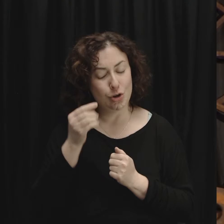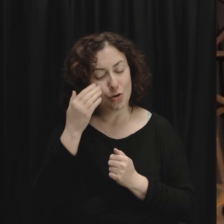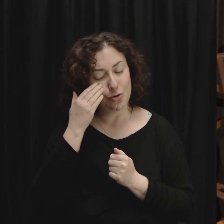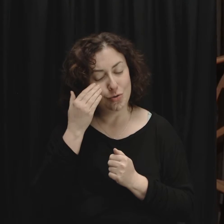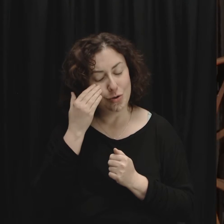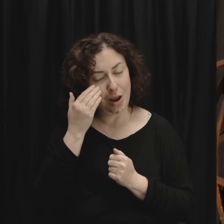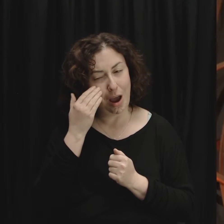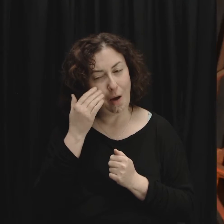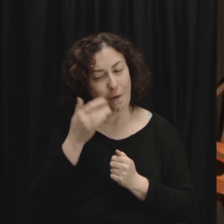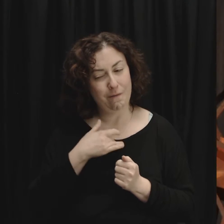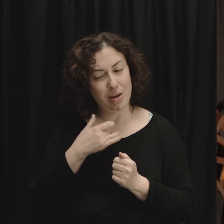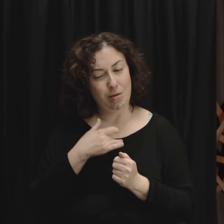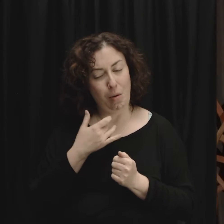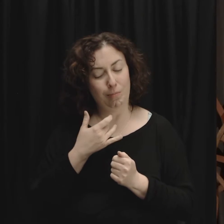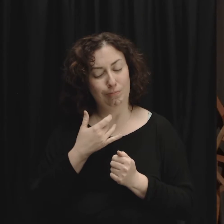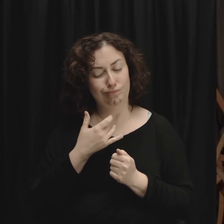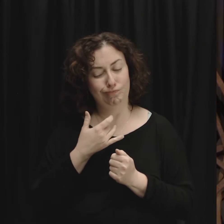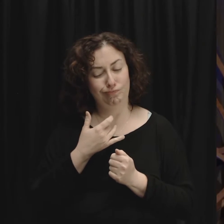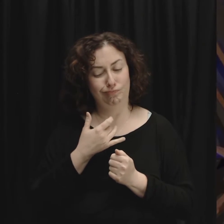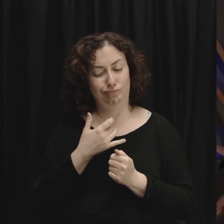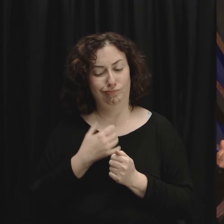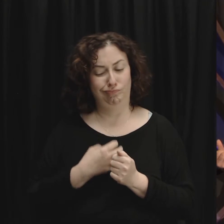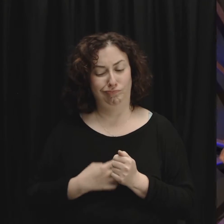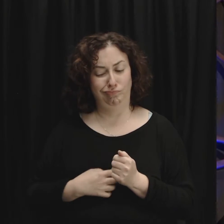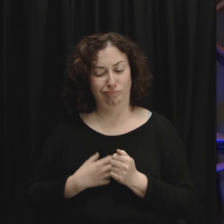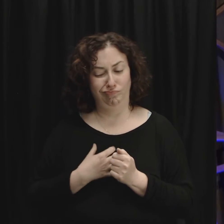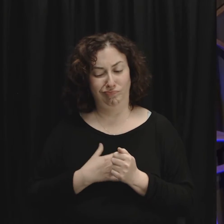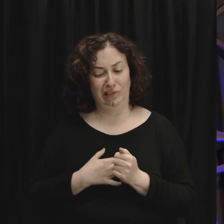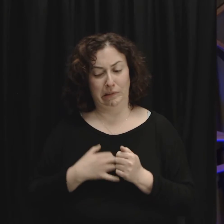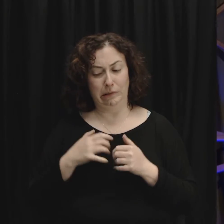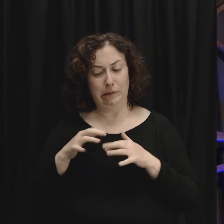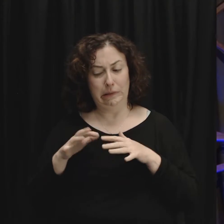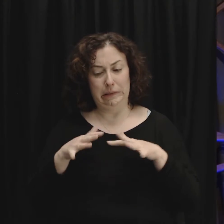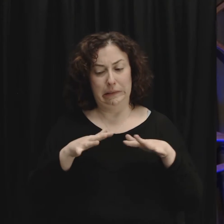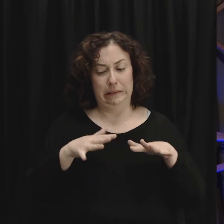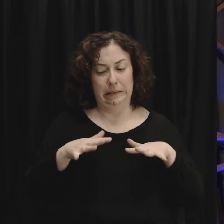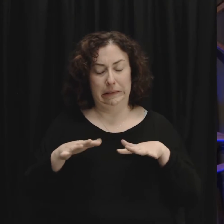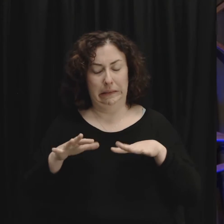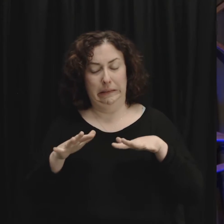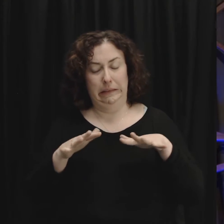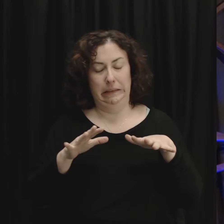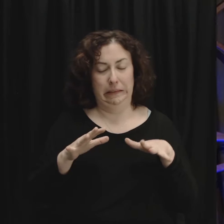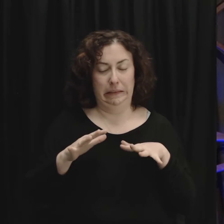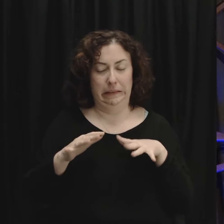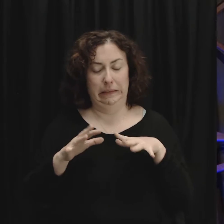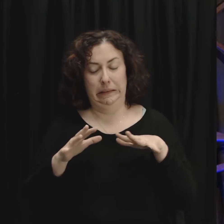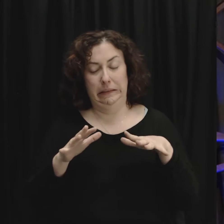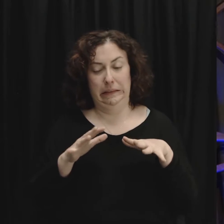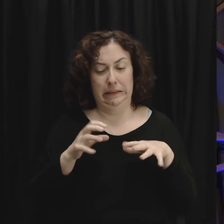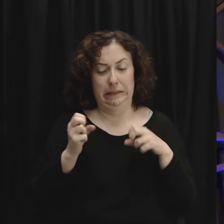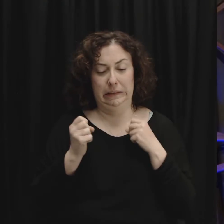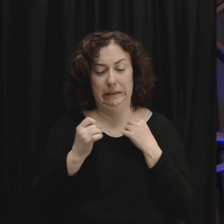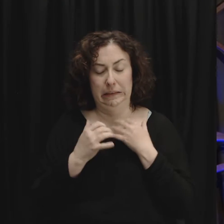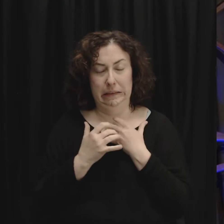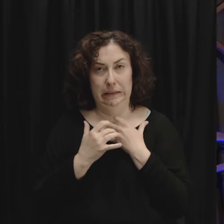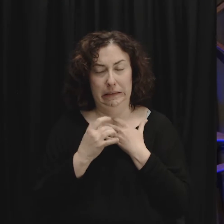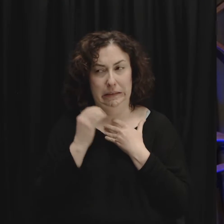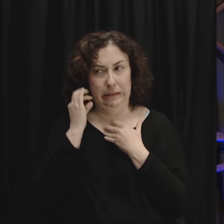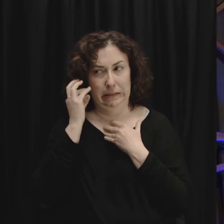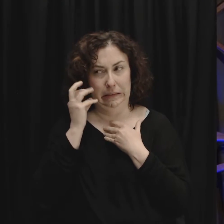stomach it's the sweaty palms and the increased heart rate at even the thought of going and